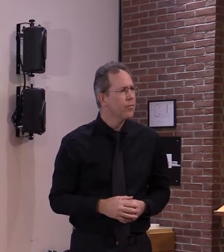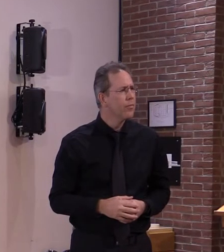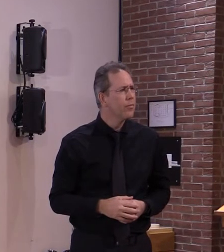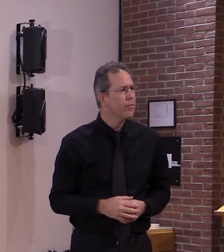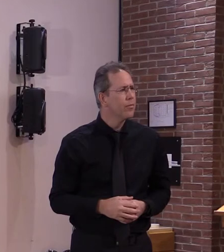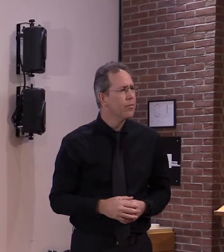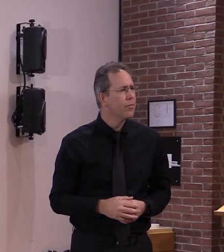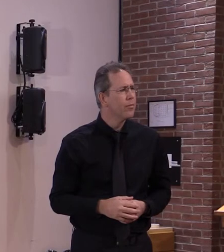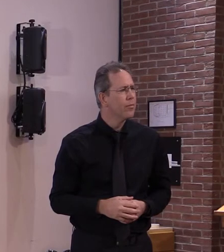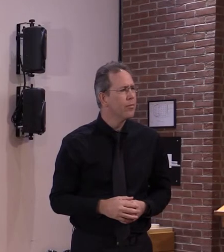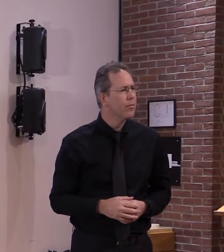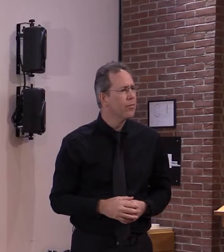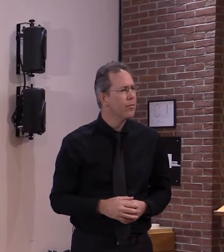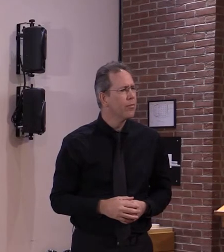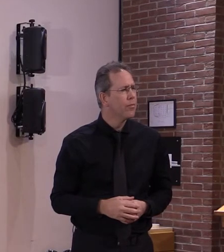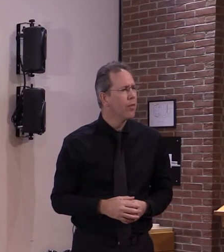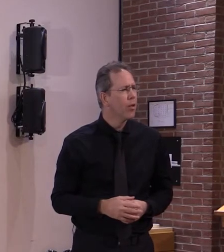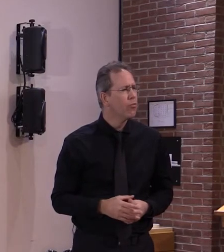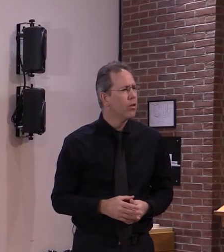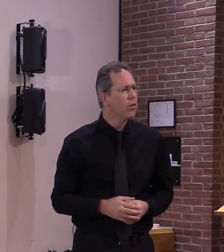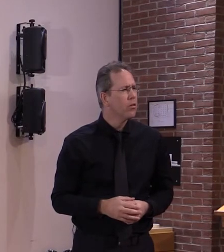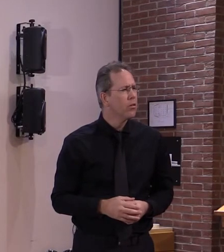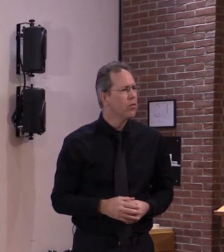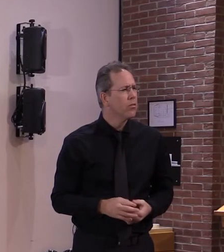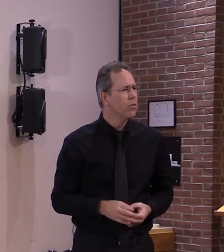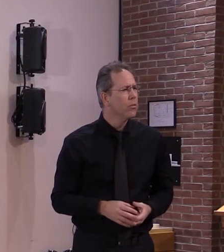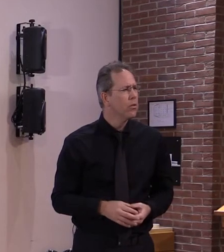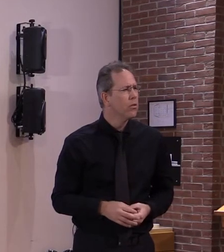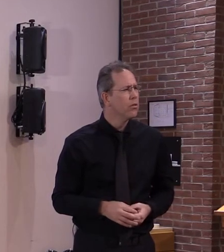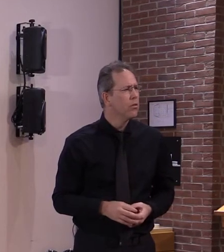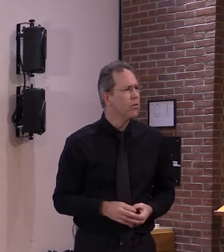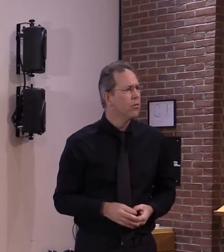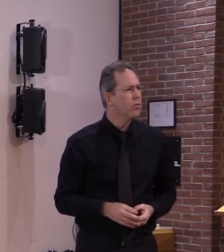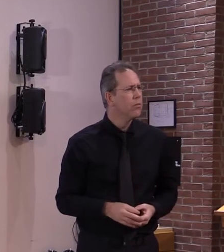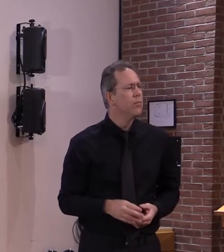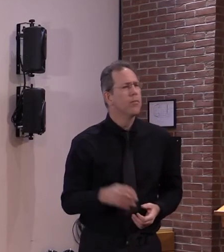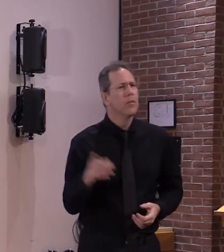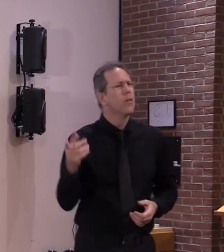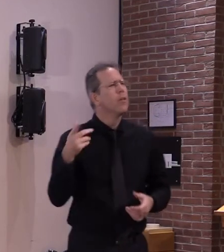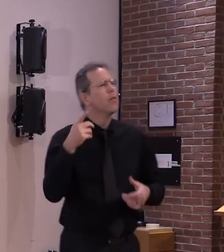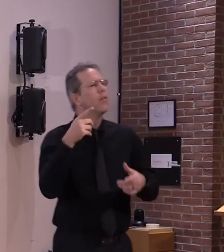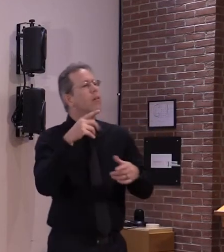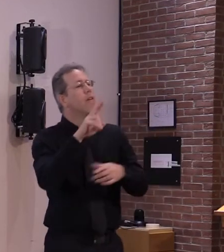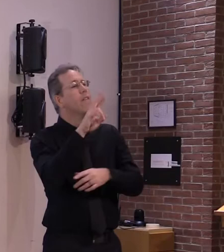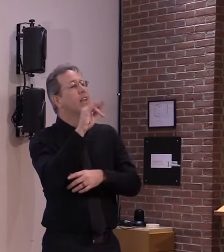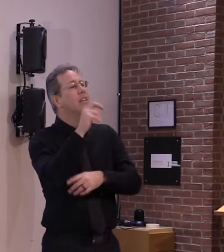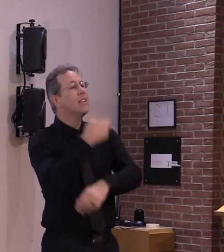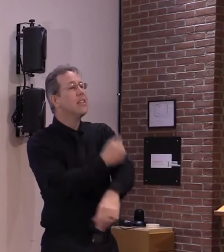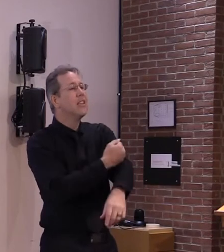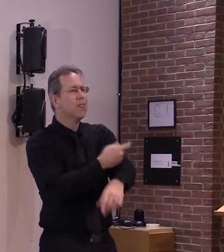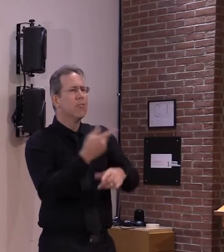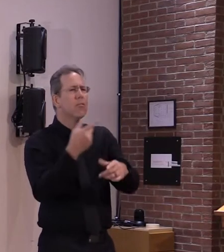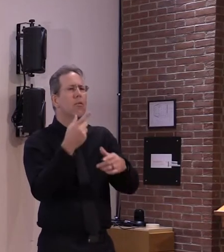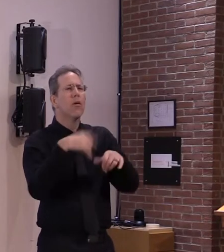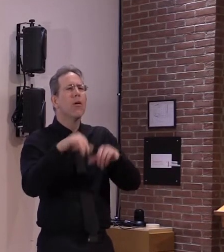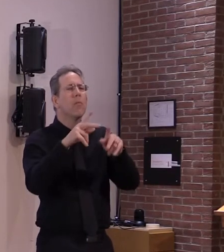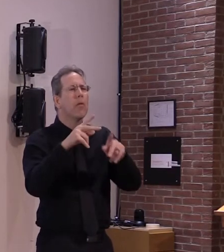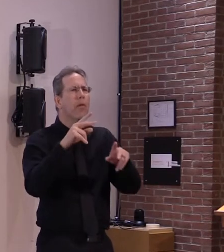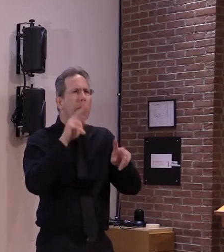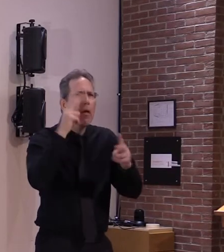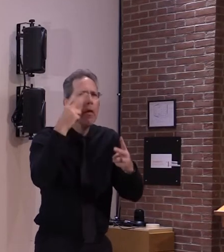well i don't know if there are misconceptions as much as much as just